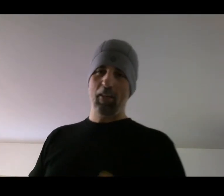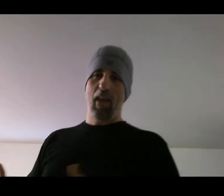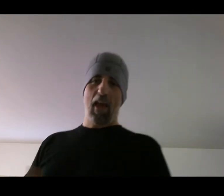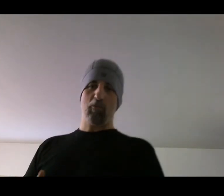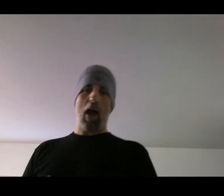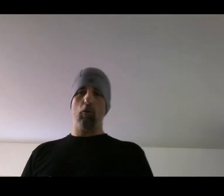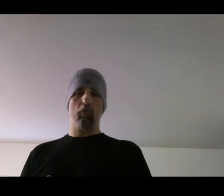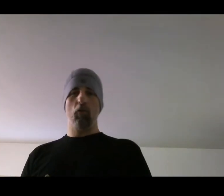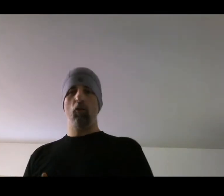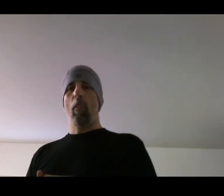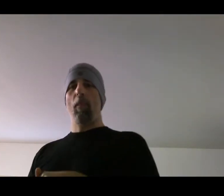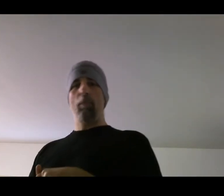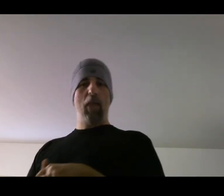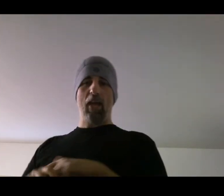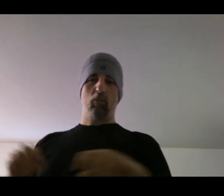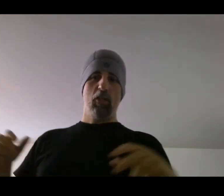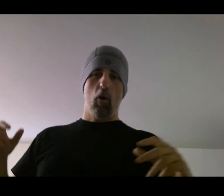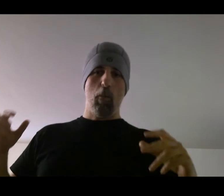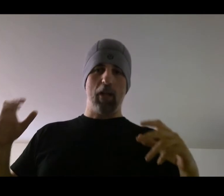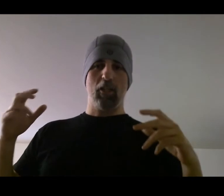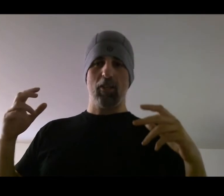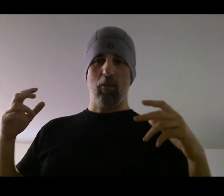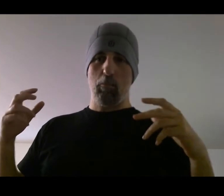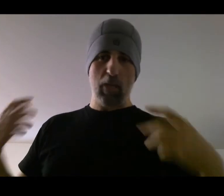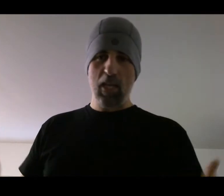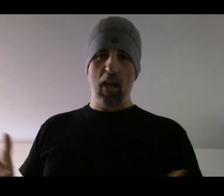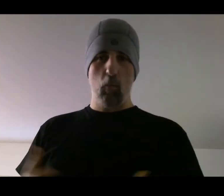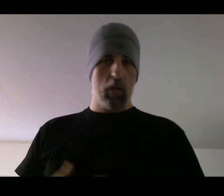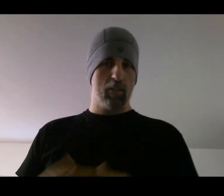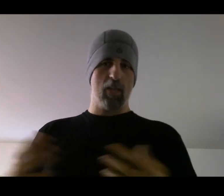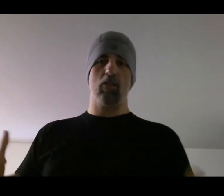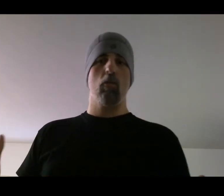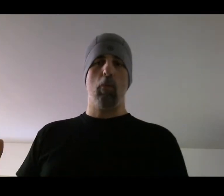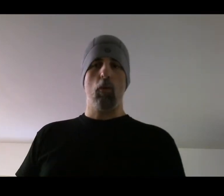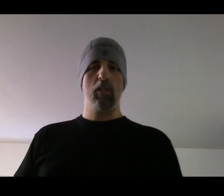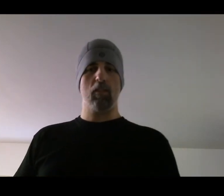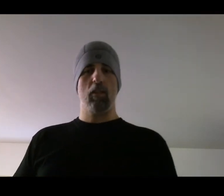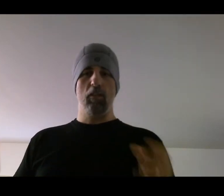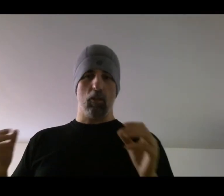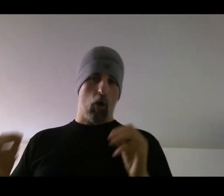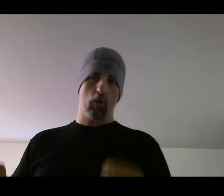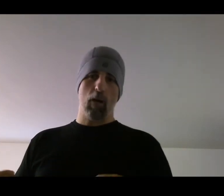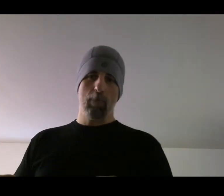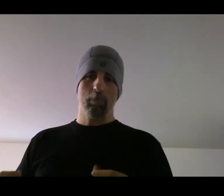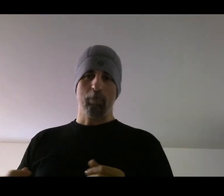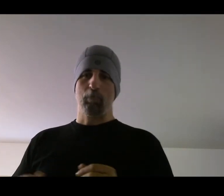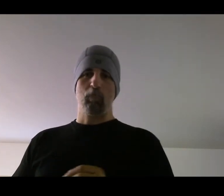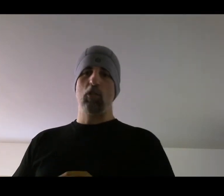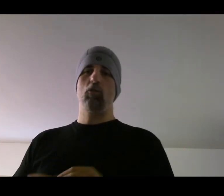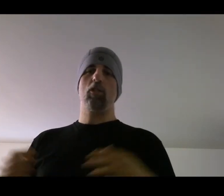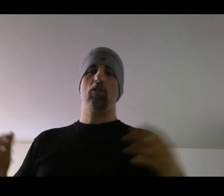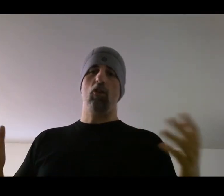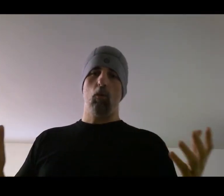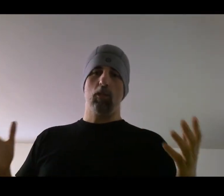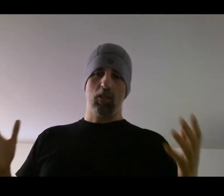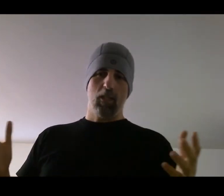as powerful as we know body shots can be and what it does to the opponents in the long run. You just don't see